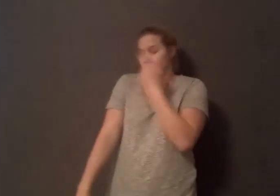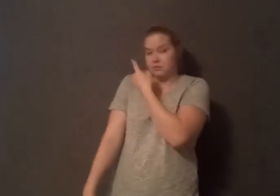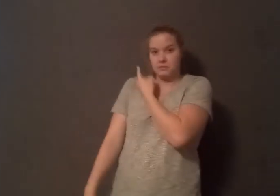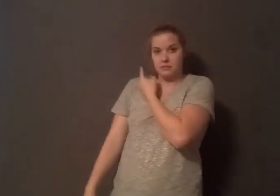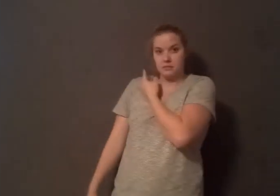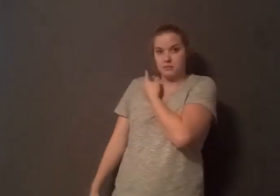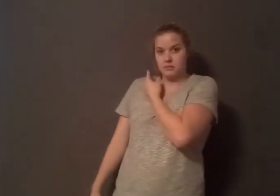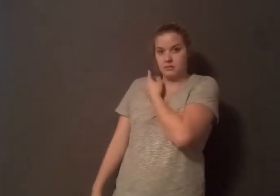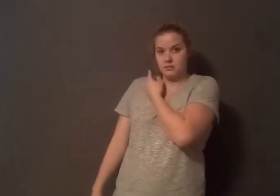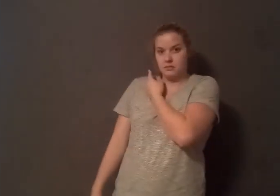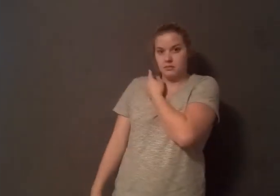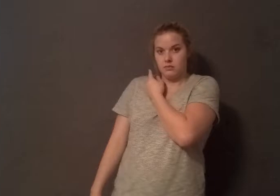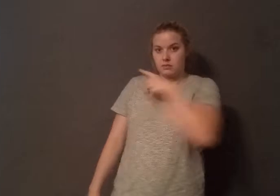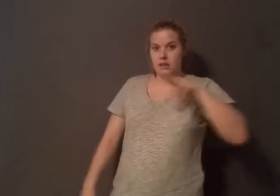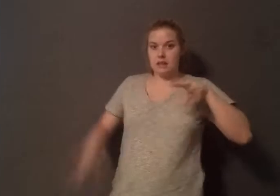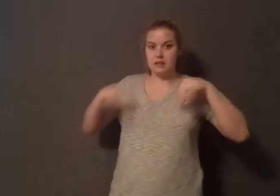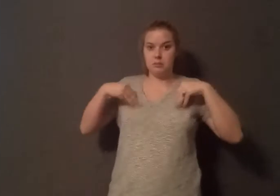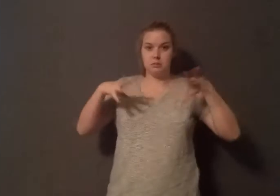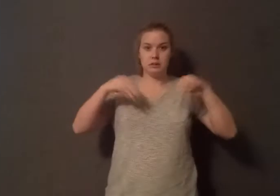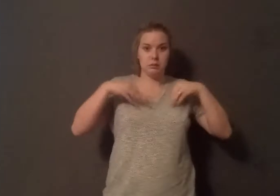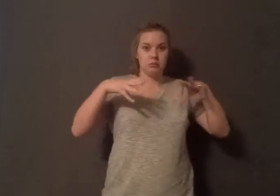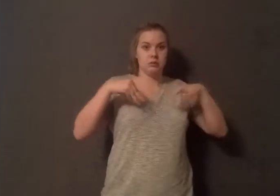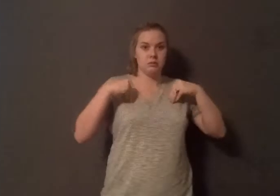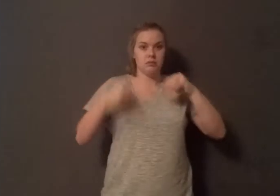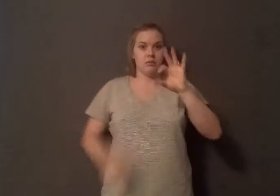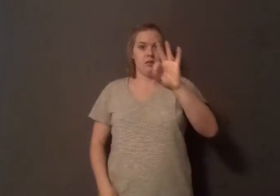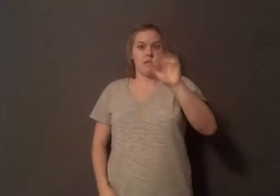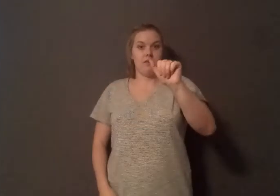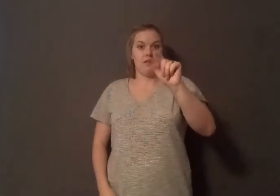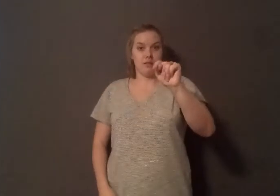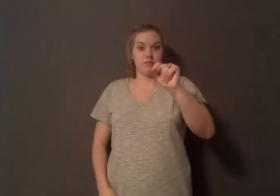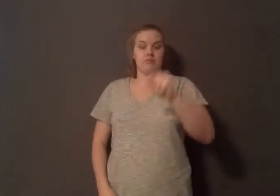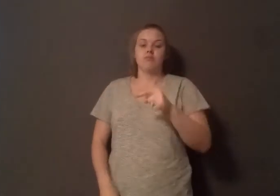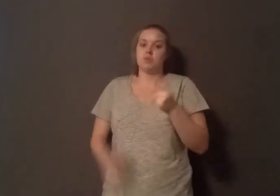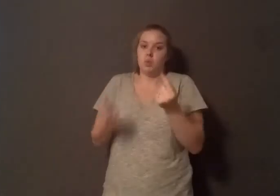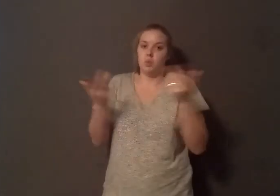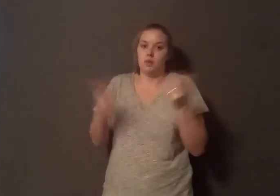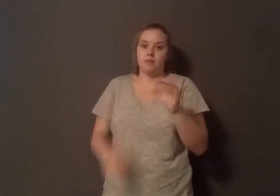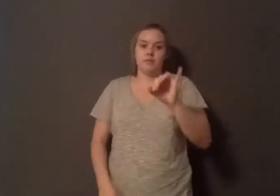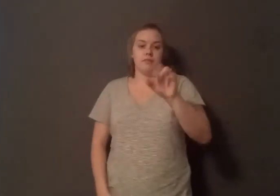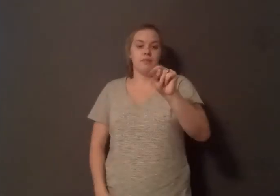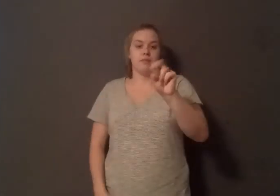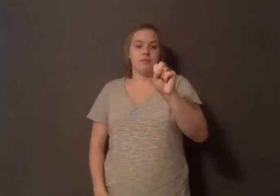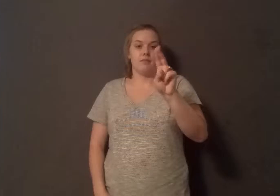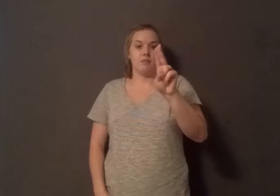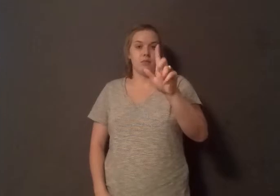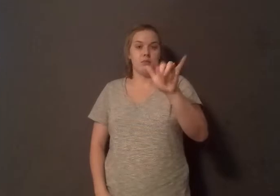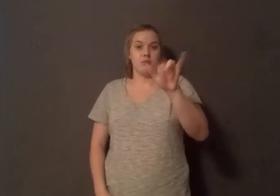up tiny particles of fat that's causing insulin resistance. What that means is the sugar that is naturally from the foods that you're eating